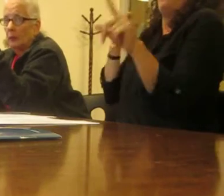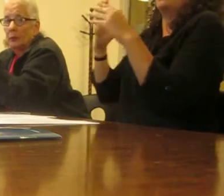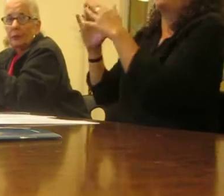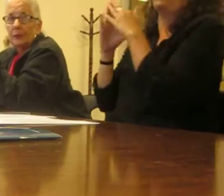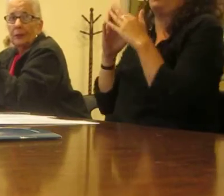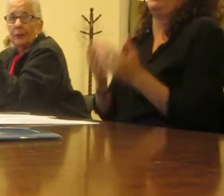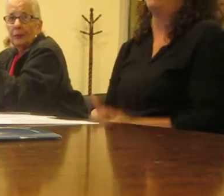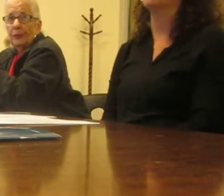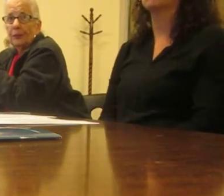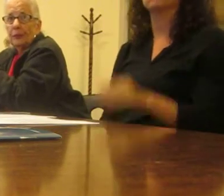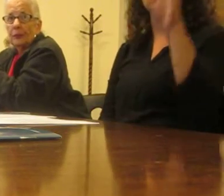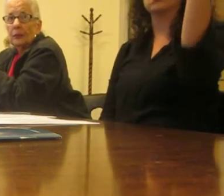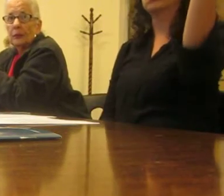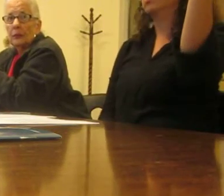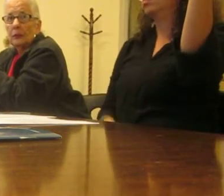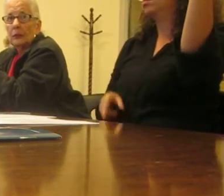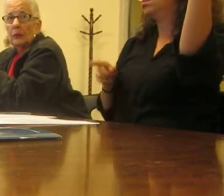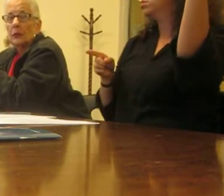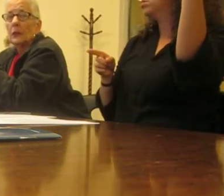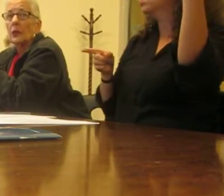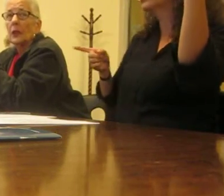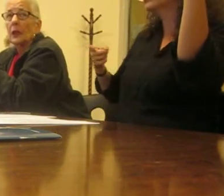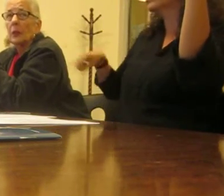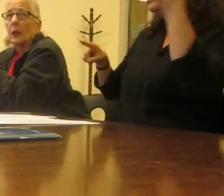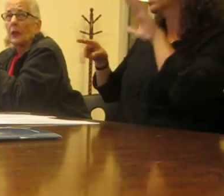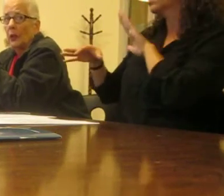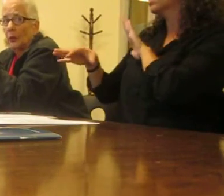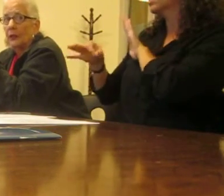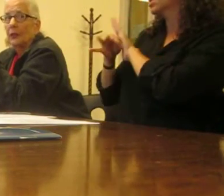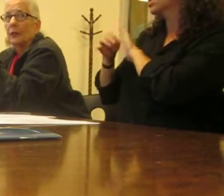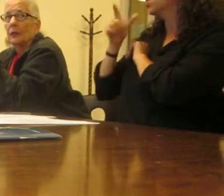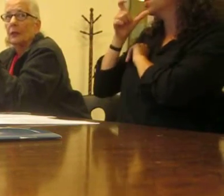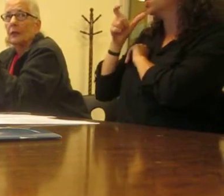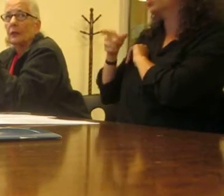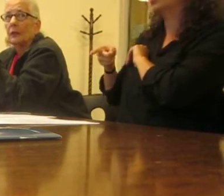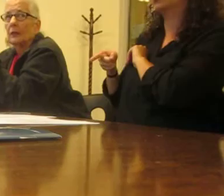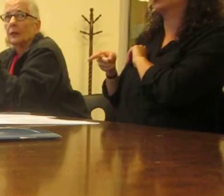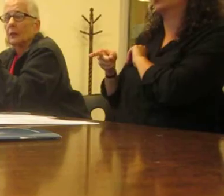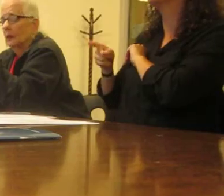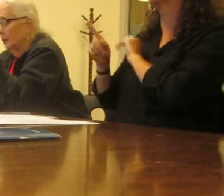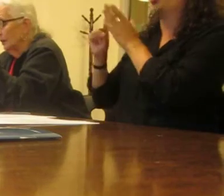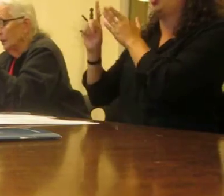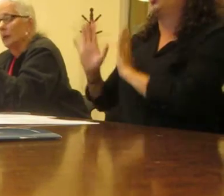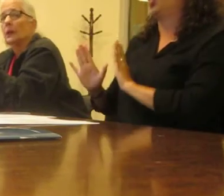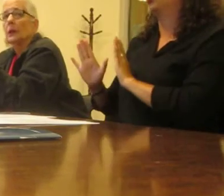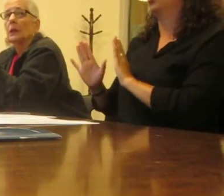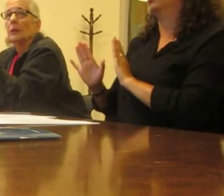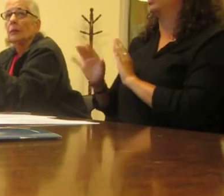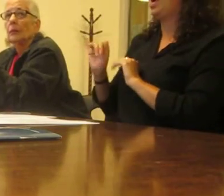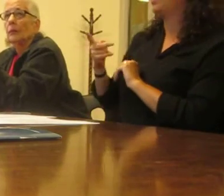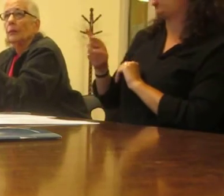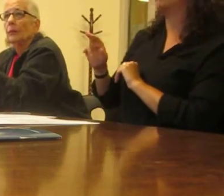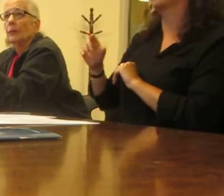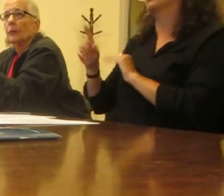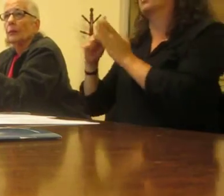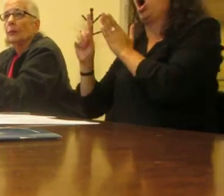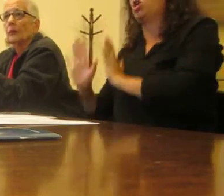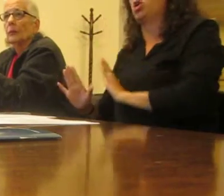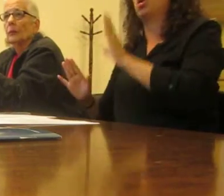Selected by the IPR? Selected by the auditor. I'm sorry. The auditor selects the group